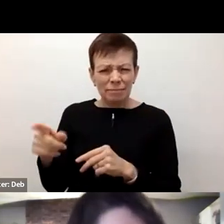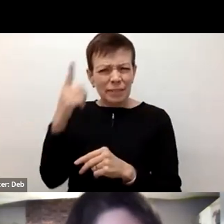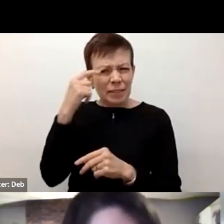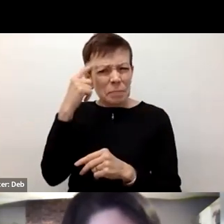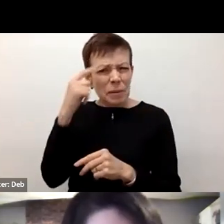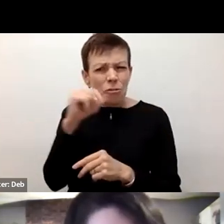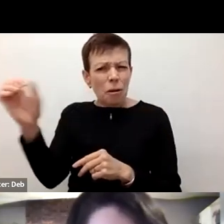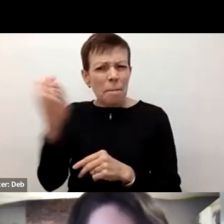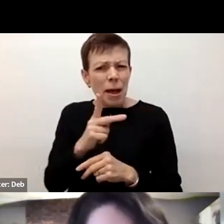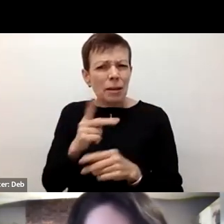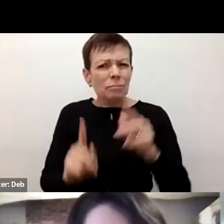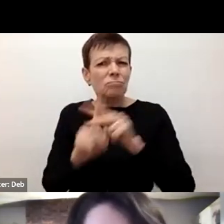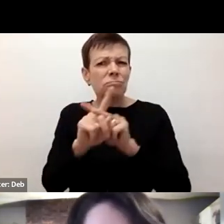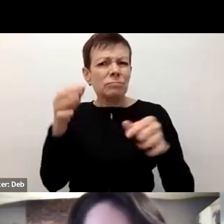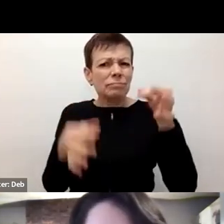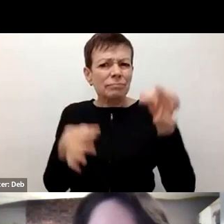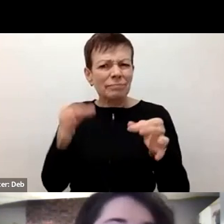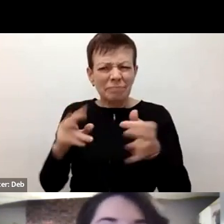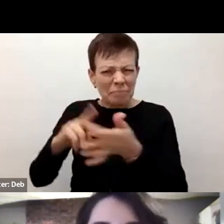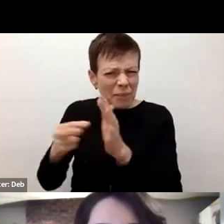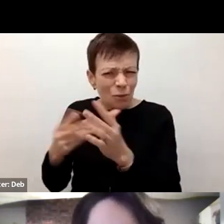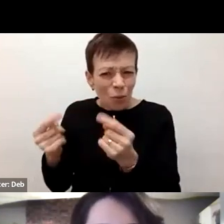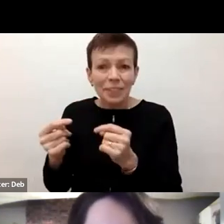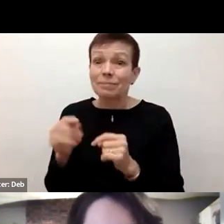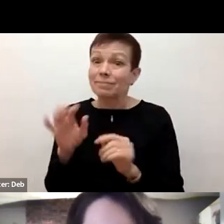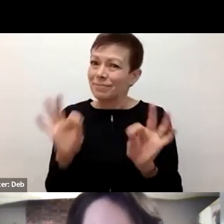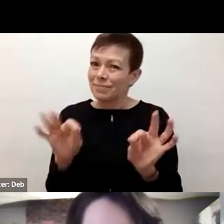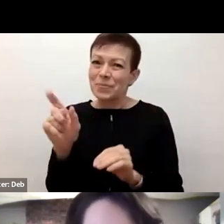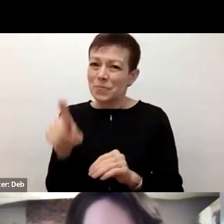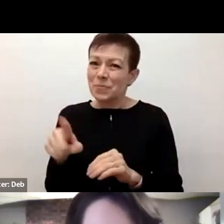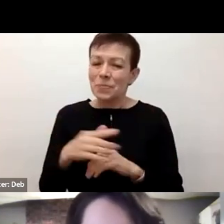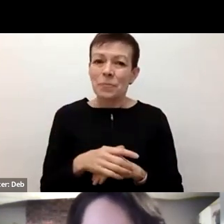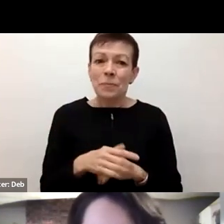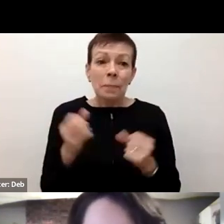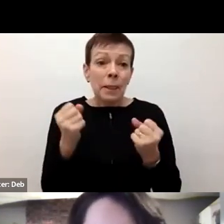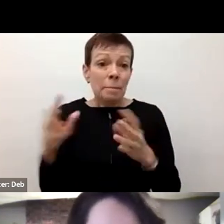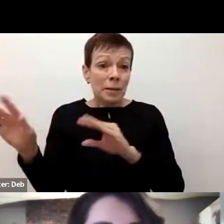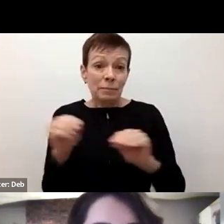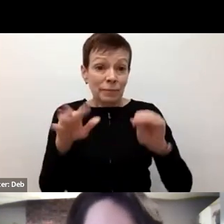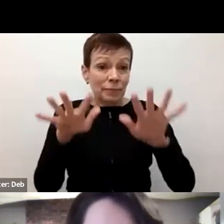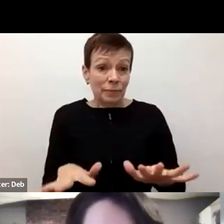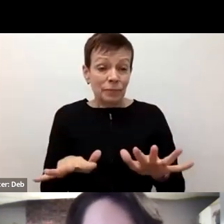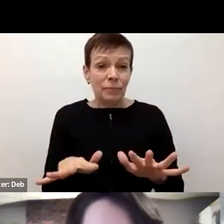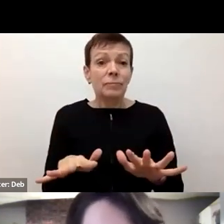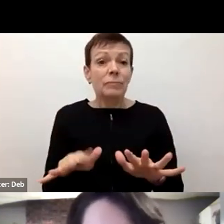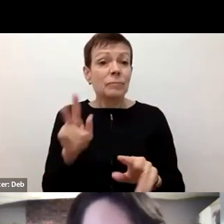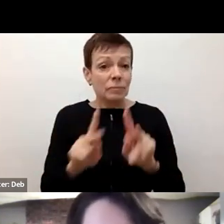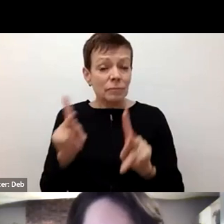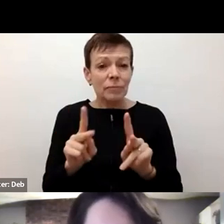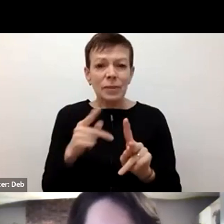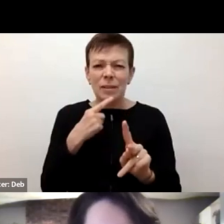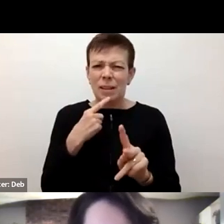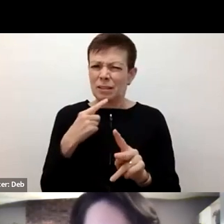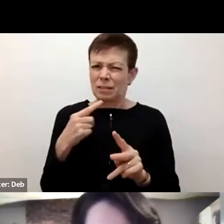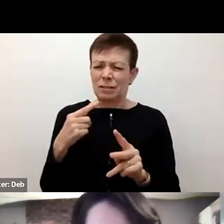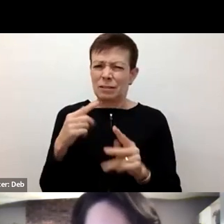I think that's a great question. You know, a lot of immigration detainees that I spoke to also have a really hard time with